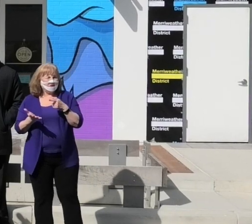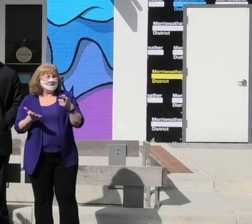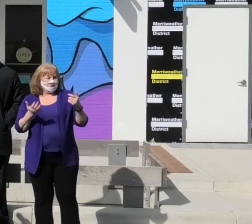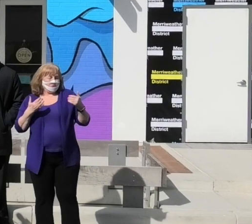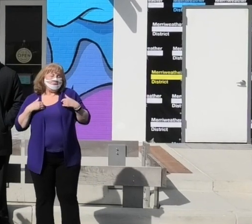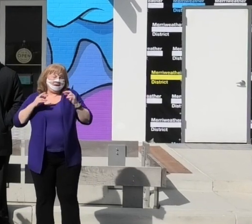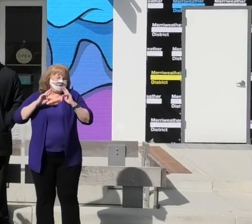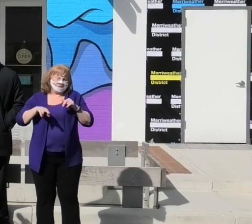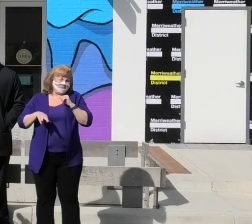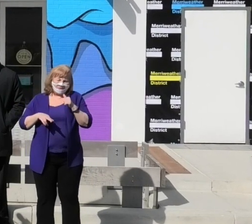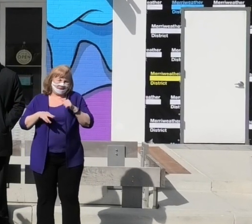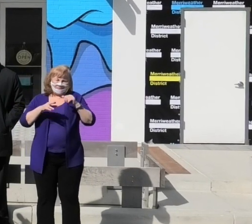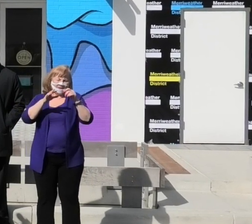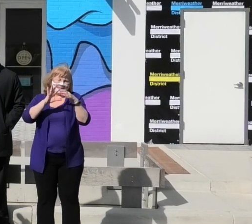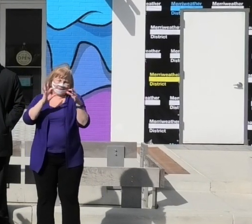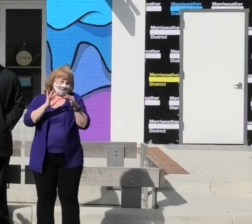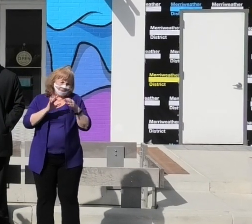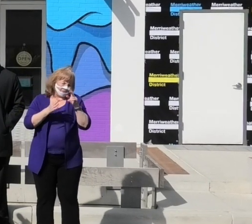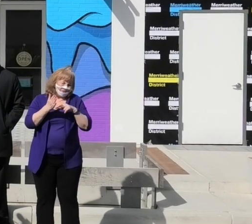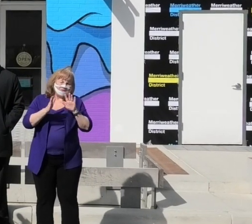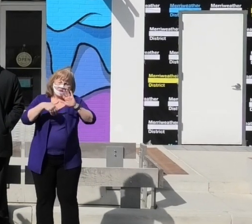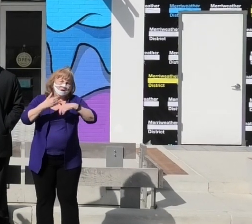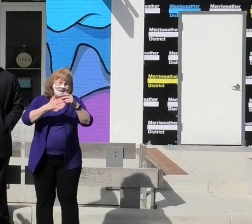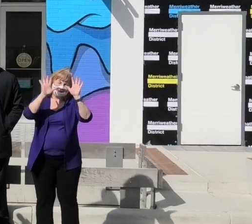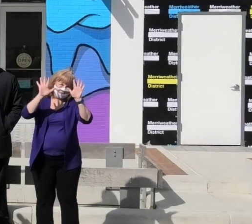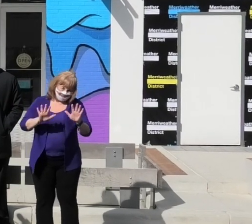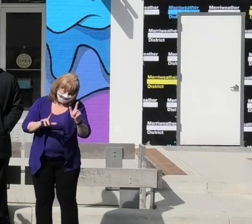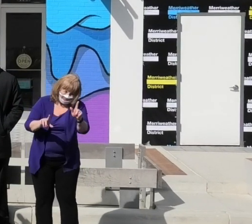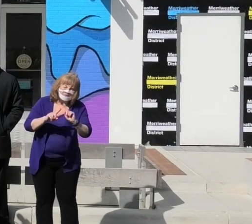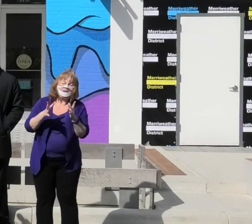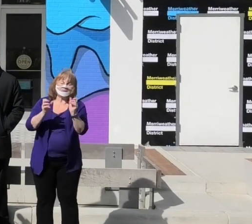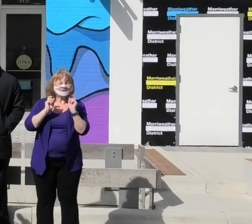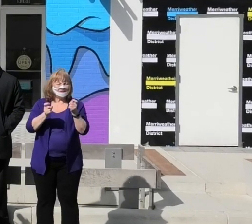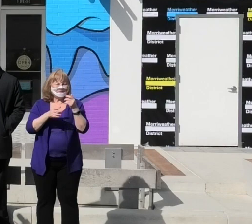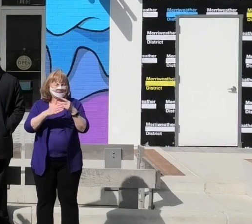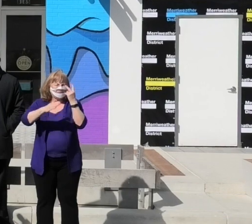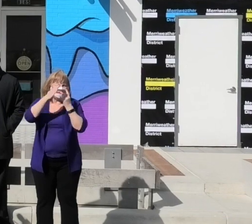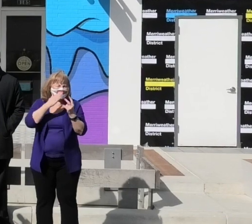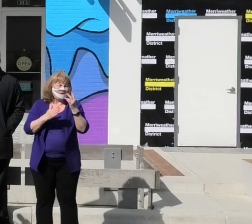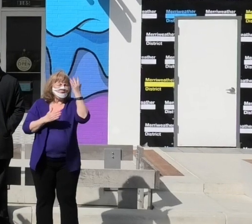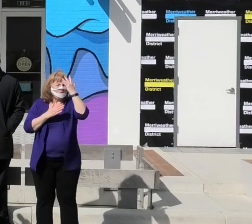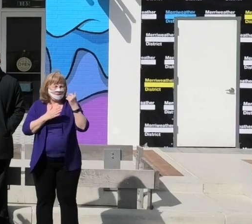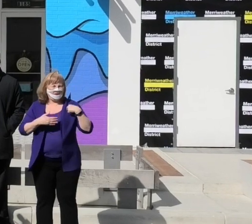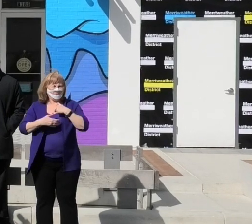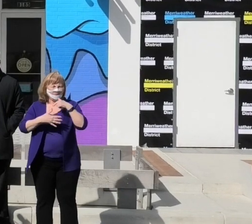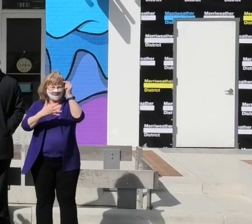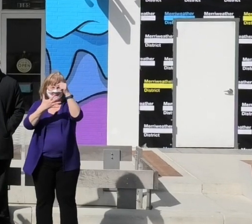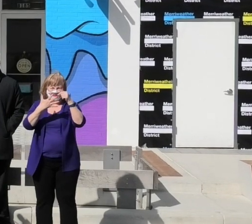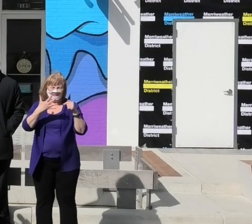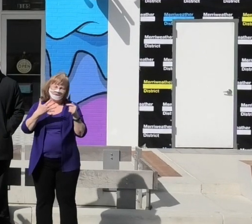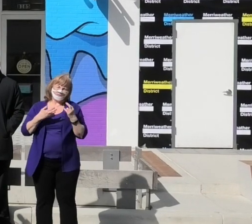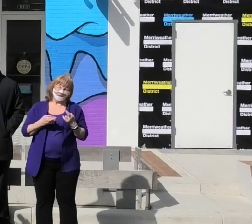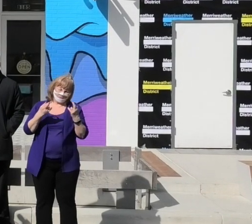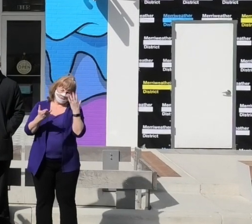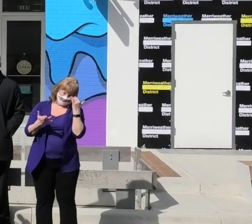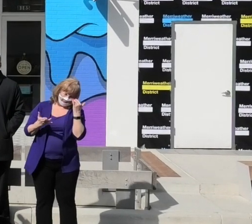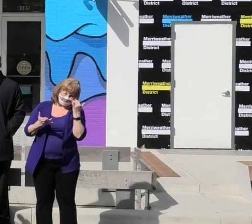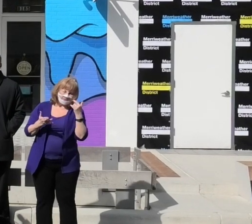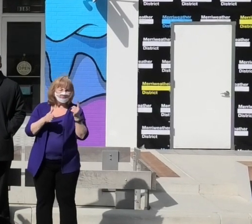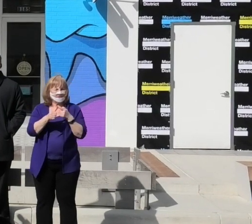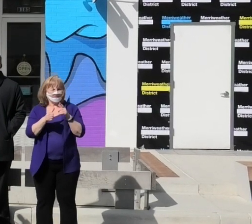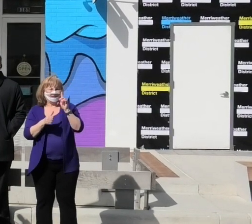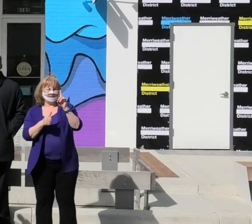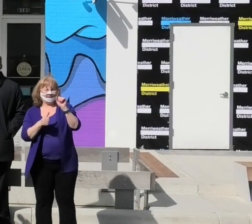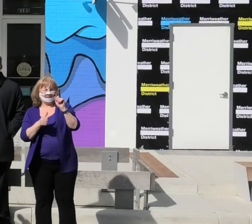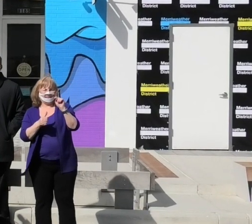report, so I'm not going to go into the highlights because they're all amazing. But I wanted to give you just some insight on why we made the recommendations we did. The first